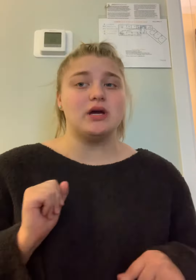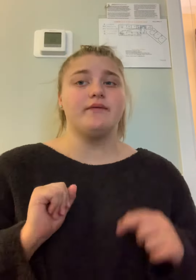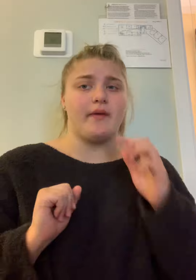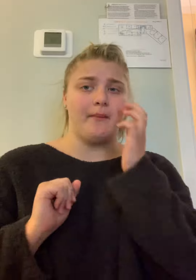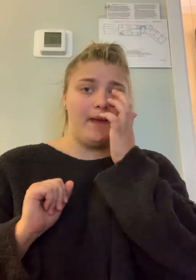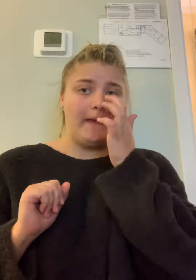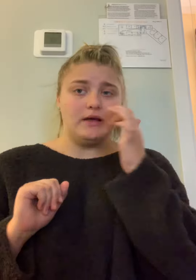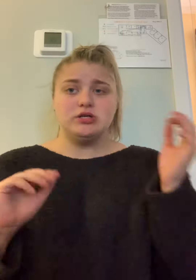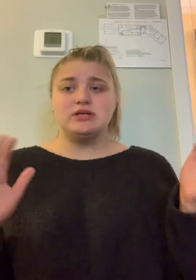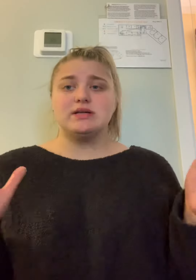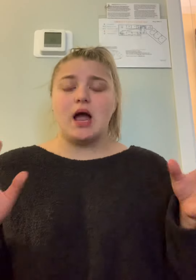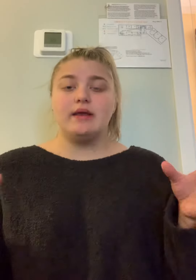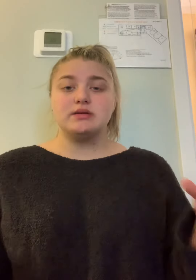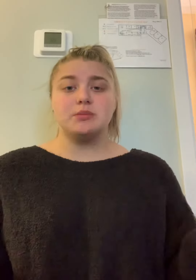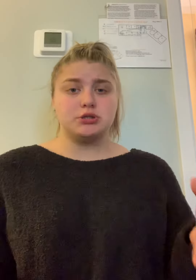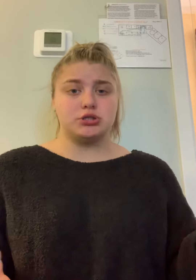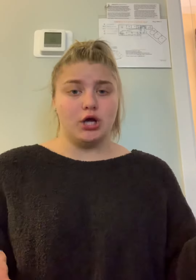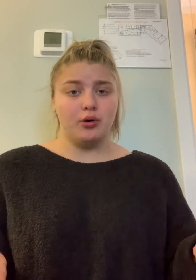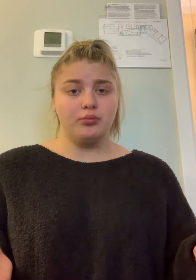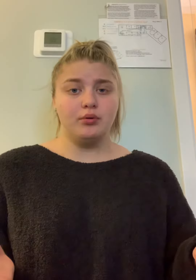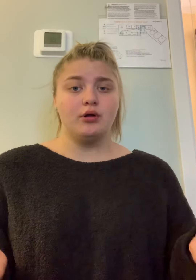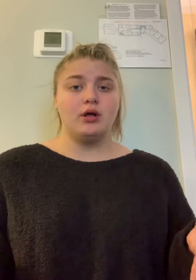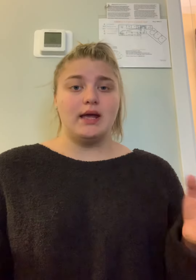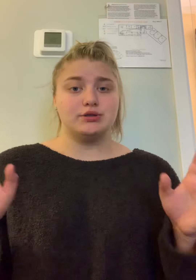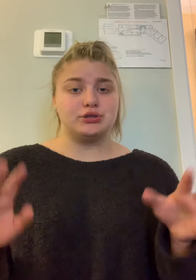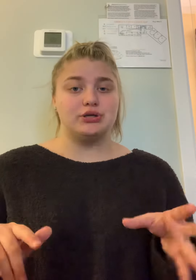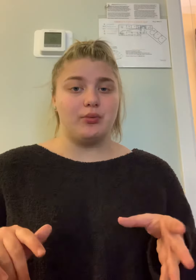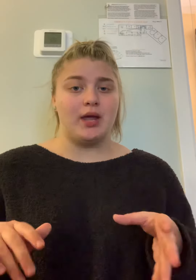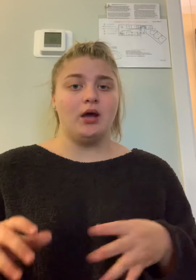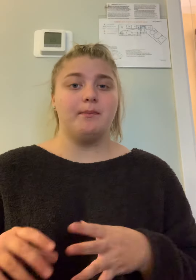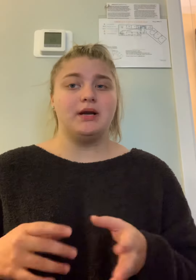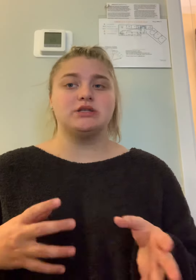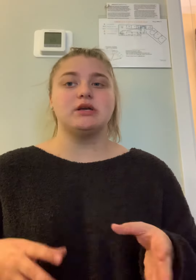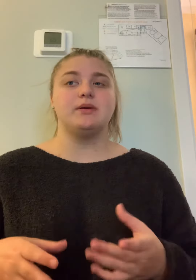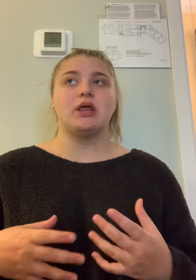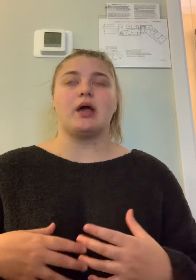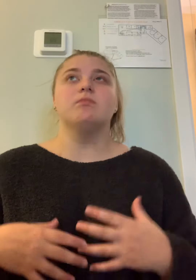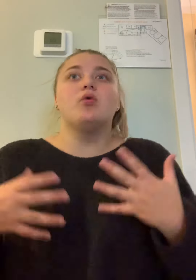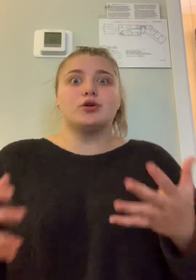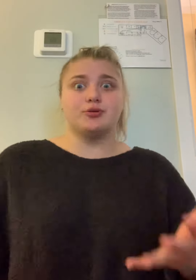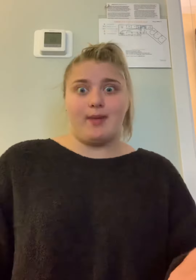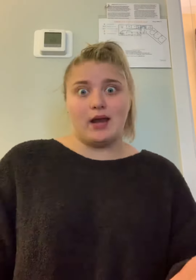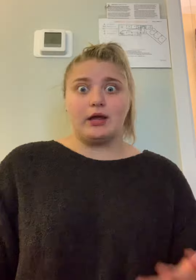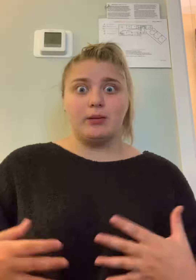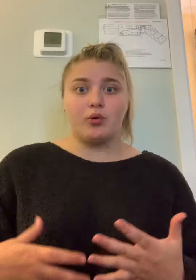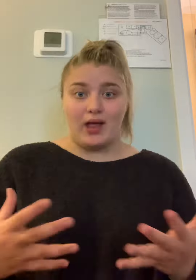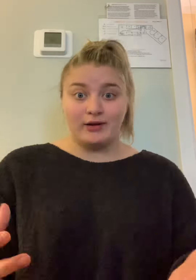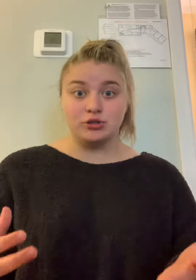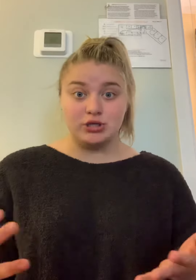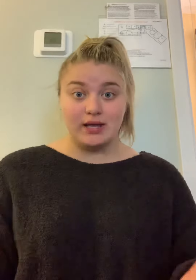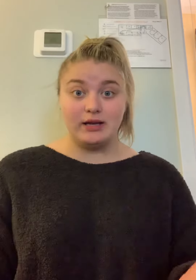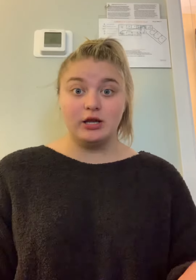out for them. So this is kind of the same snow and snowing but it's going to be like more dramatic and more energy in it.